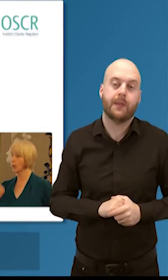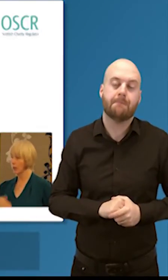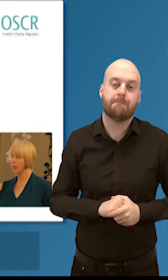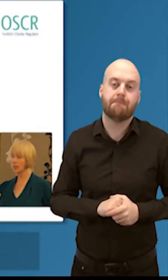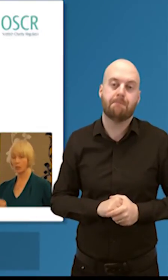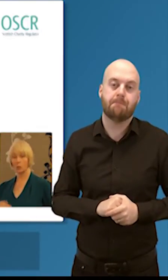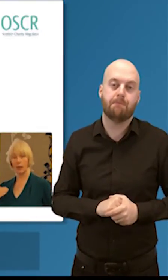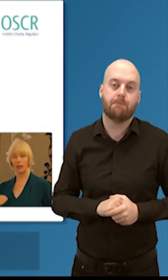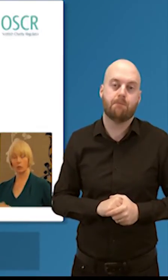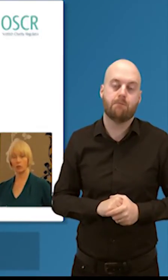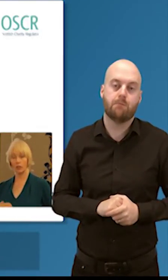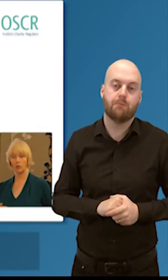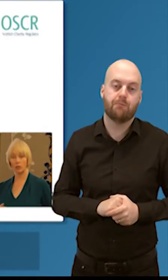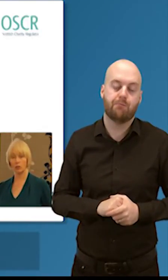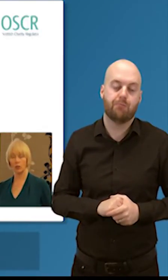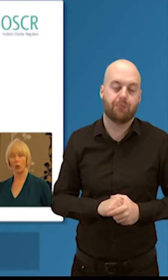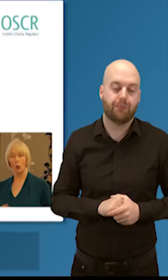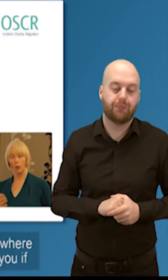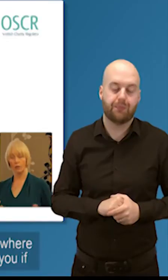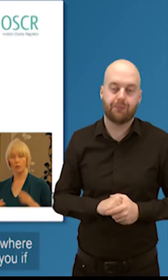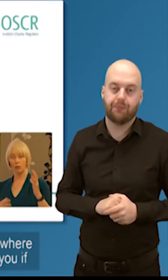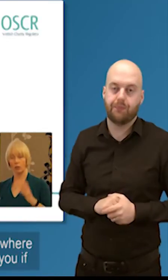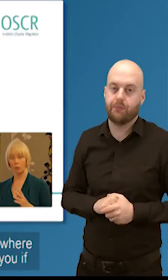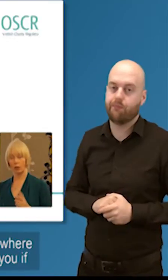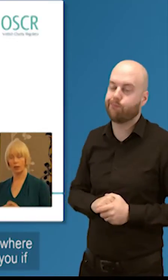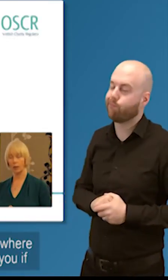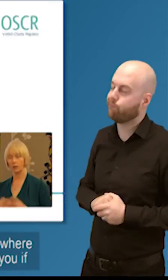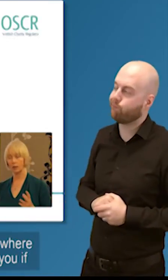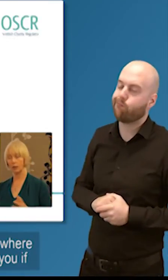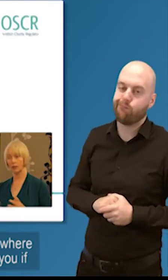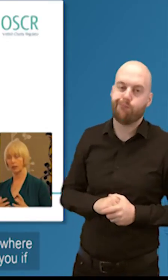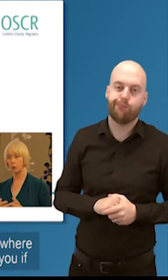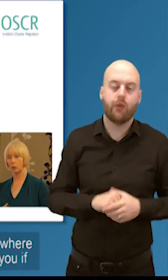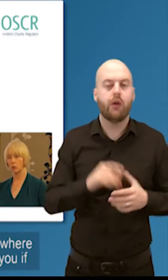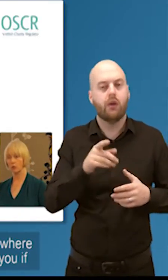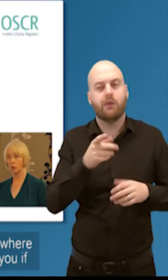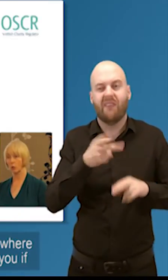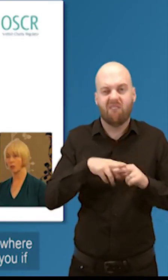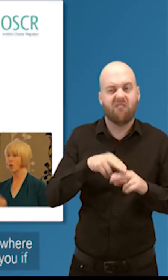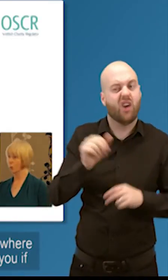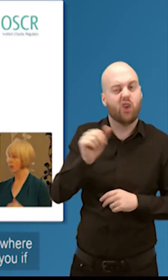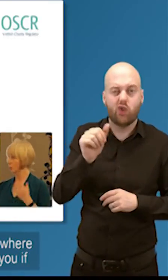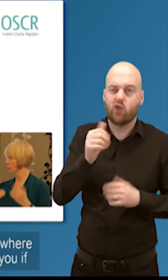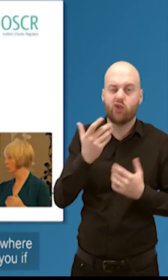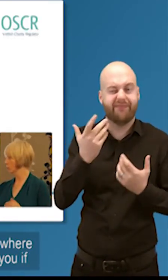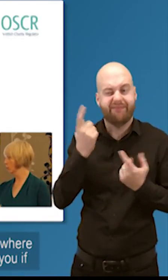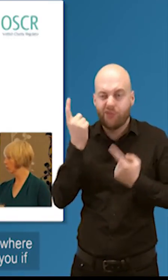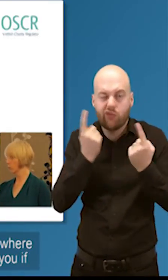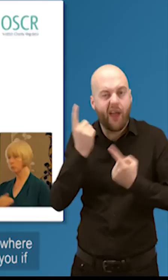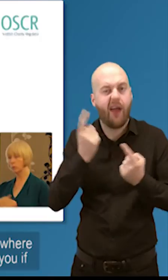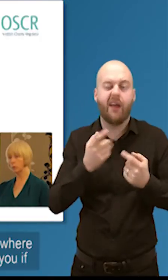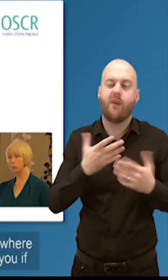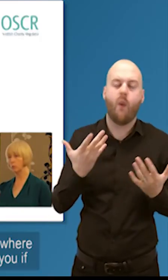in on that is taken up high on our risk register we have a risk framework and and an approach to risk where we get we